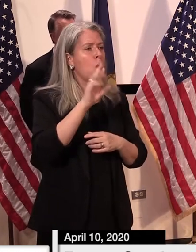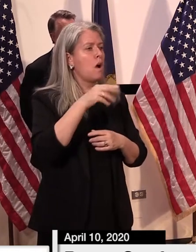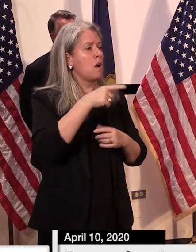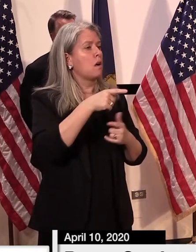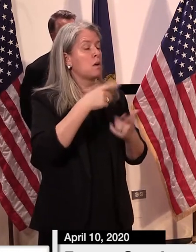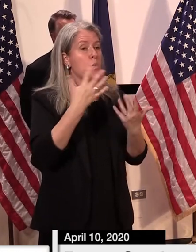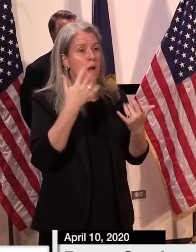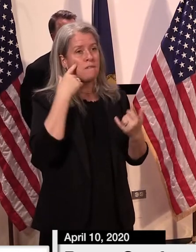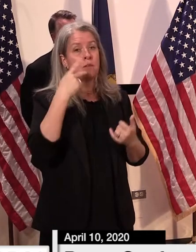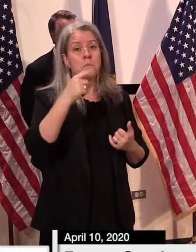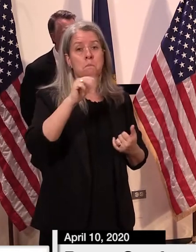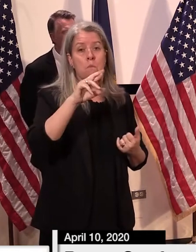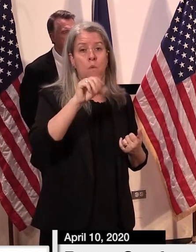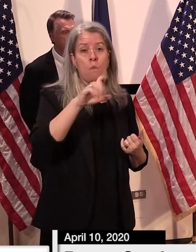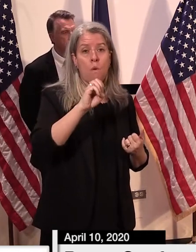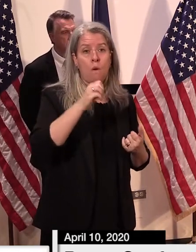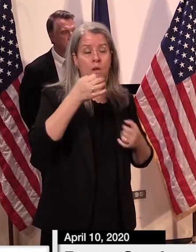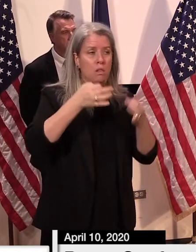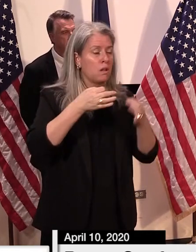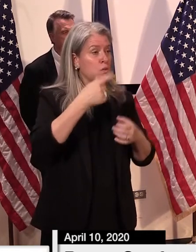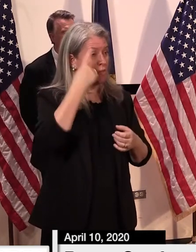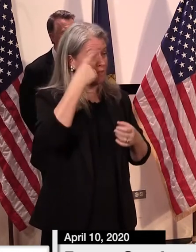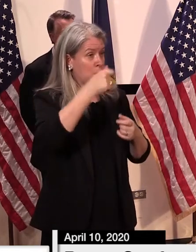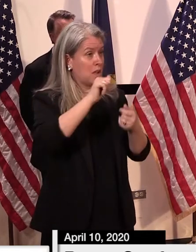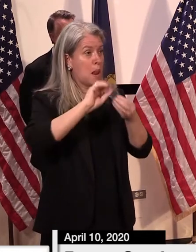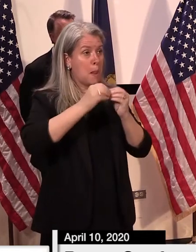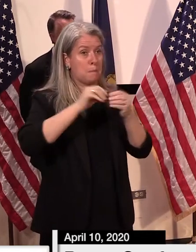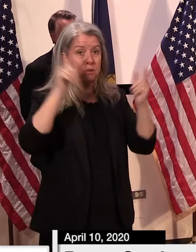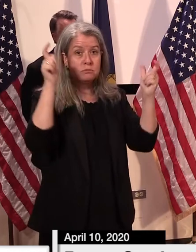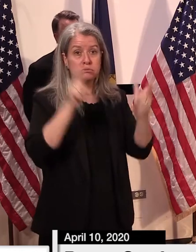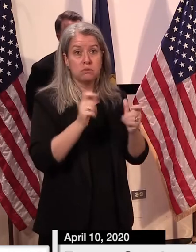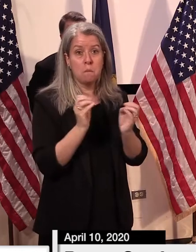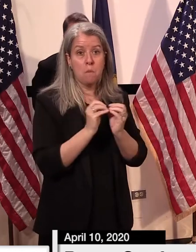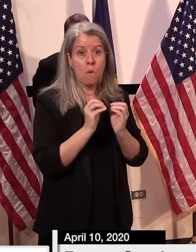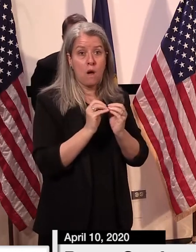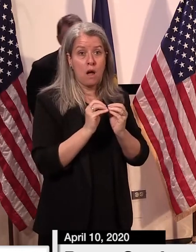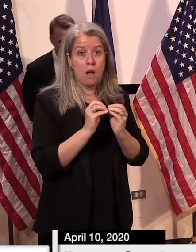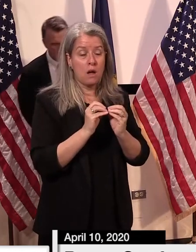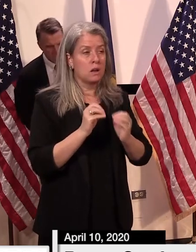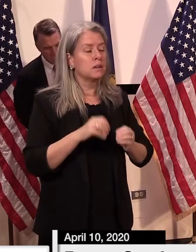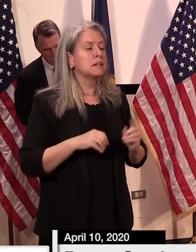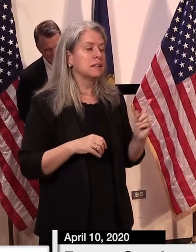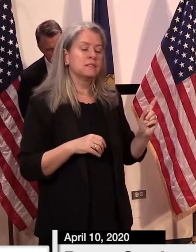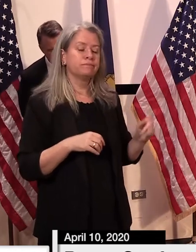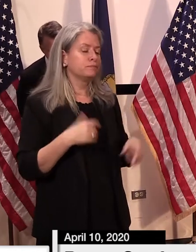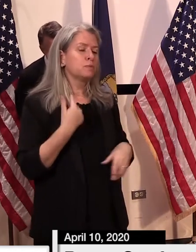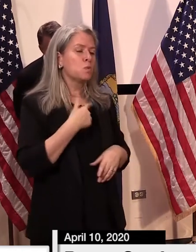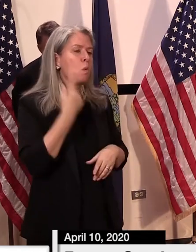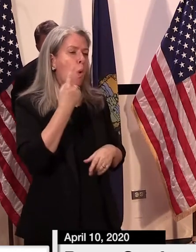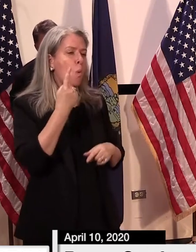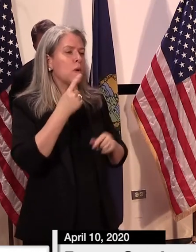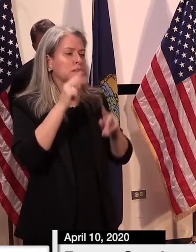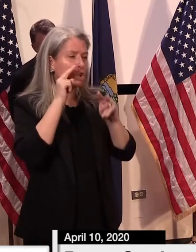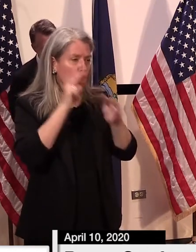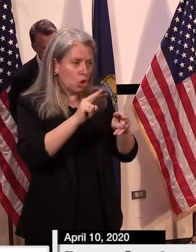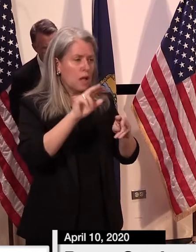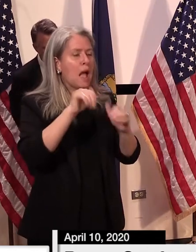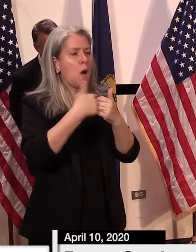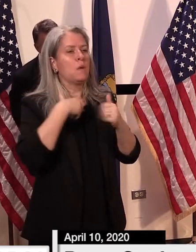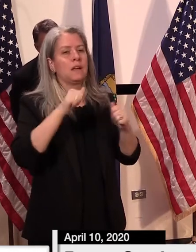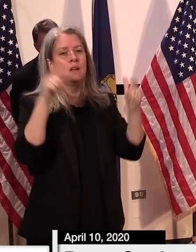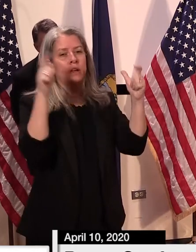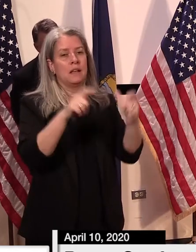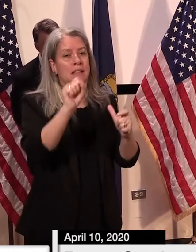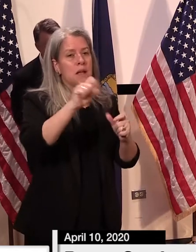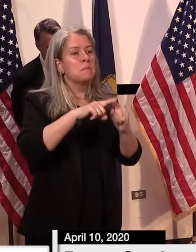feel like you've gotten it down as far as you can we're always looking at getting the prison population is in a safe and responsible